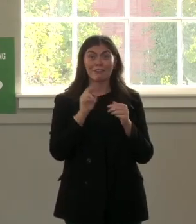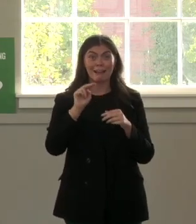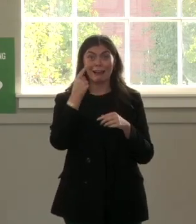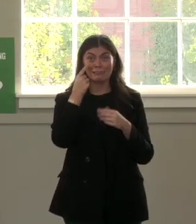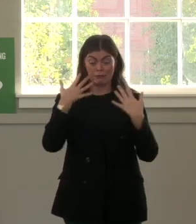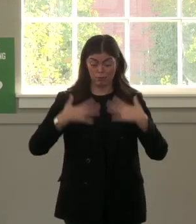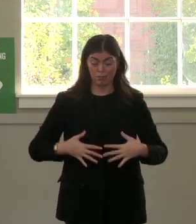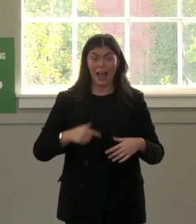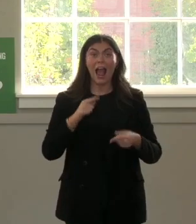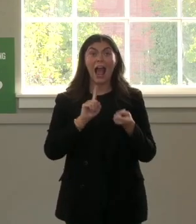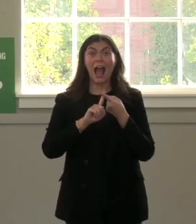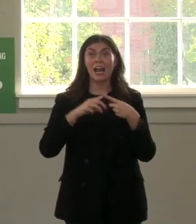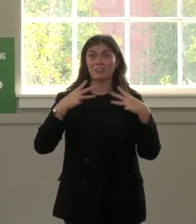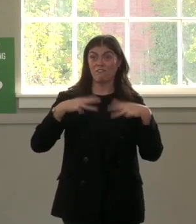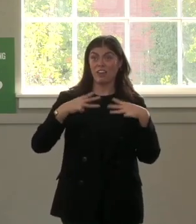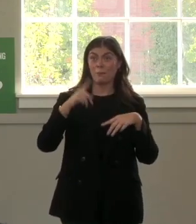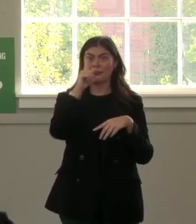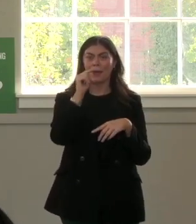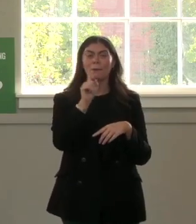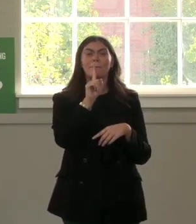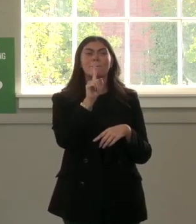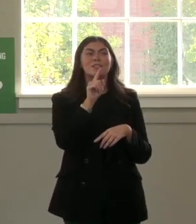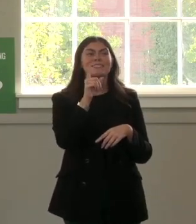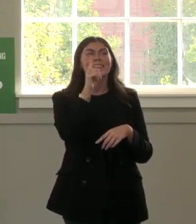names. But it still said sex male.